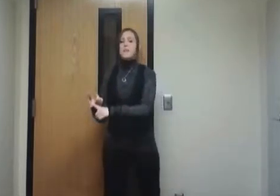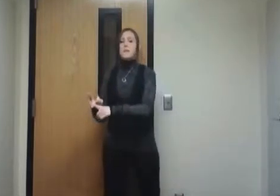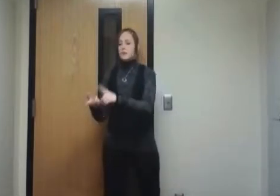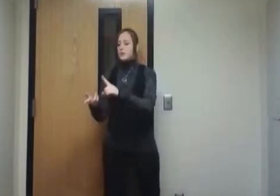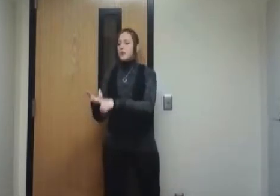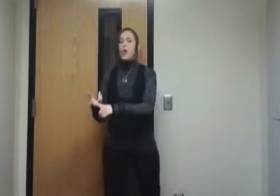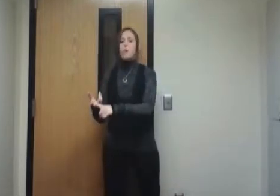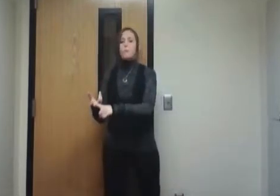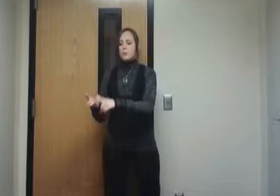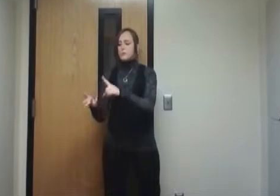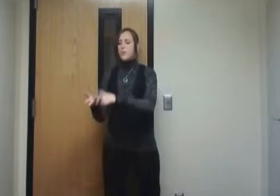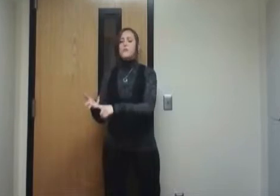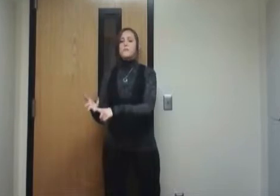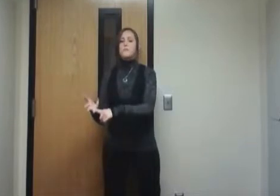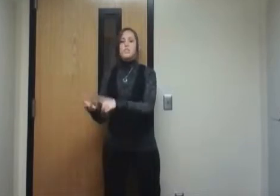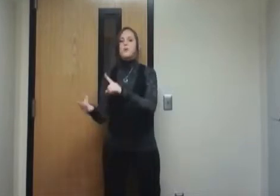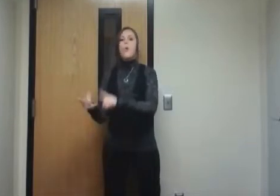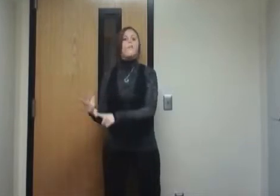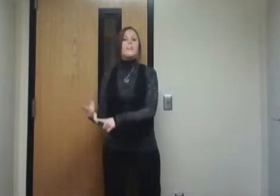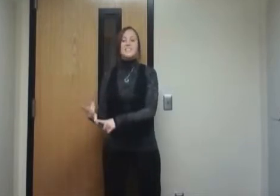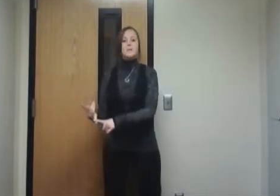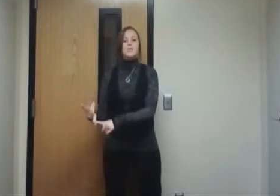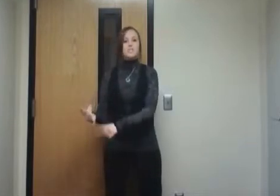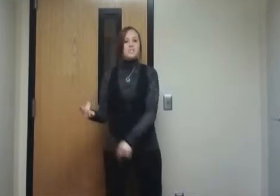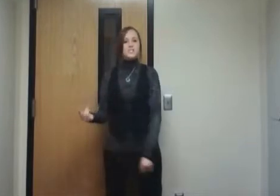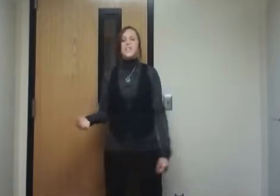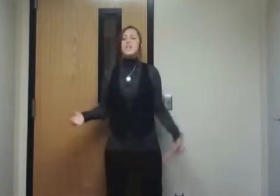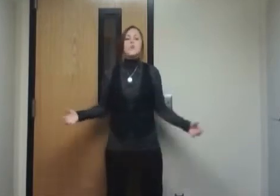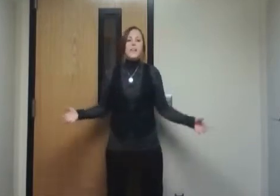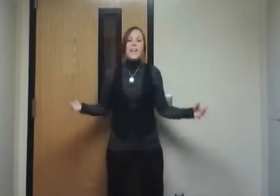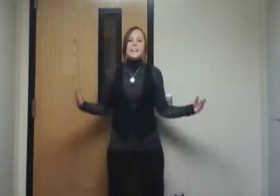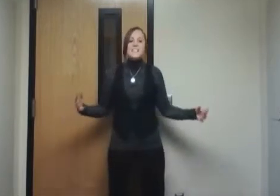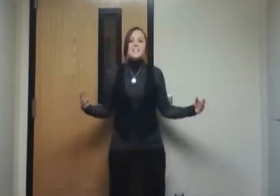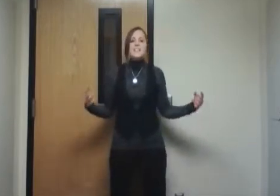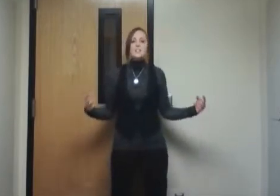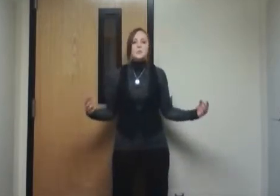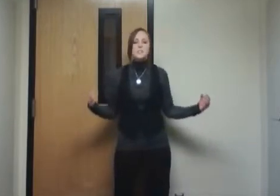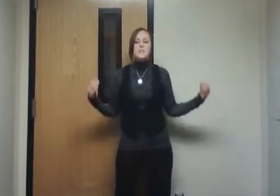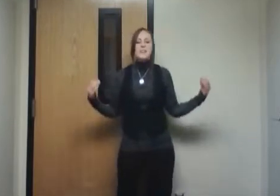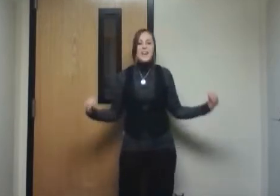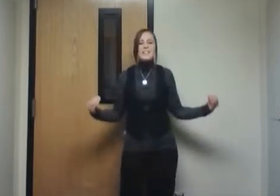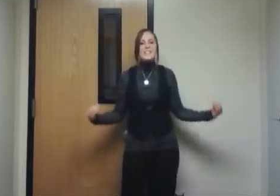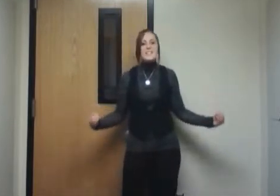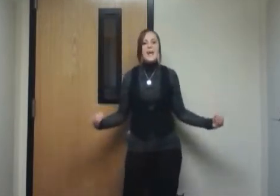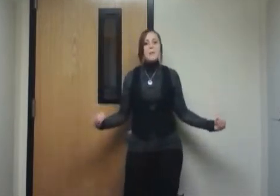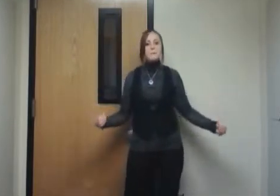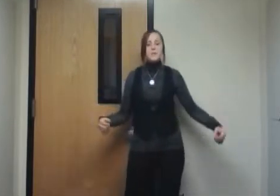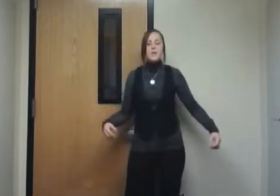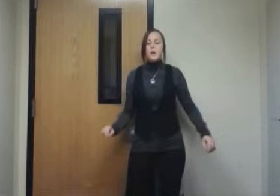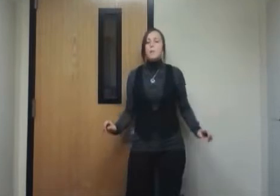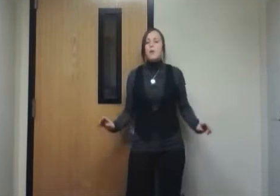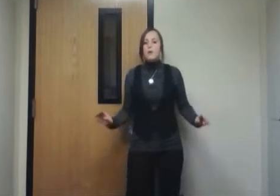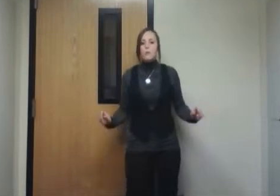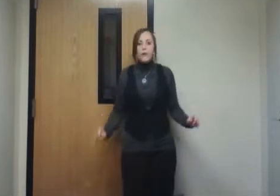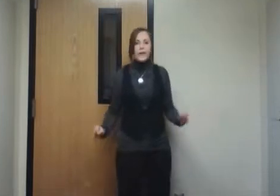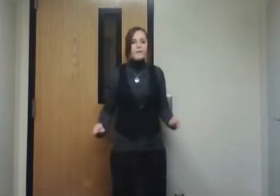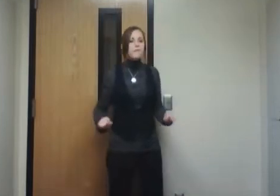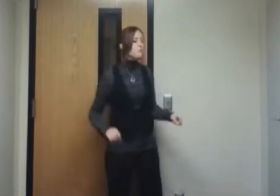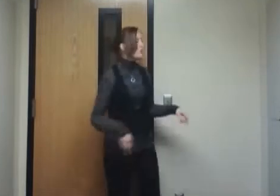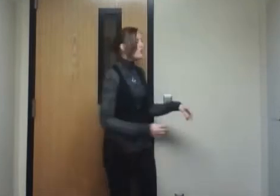meters, toll booths, laundry machines, or vending machines. You can't even use them in ATMs. But what if you took